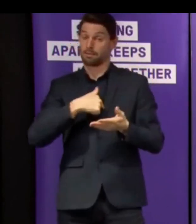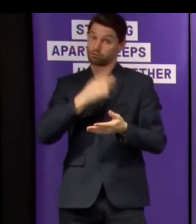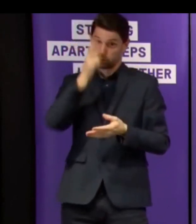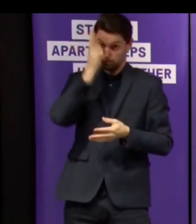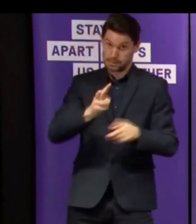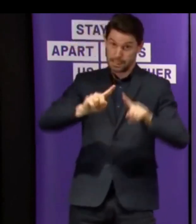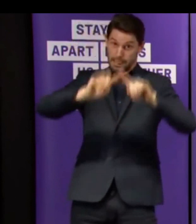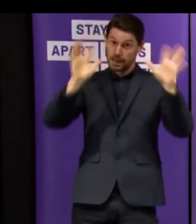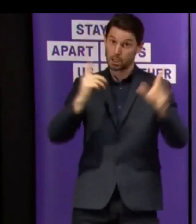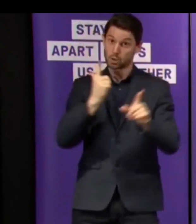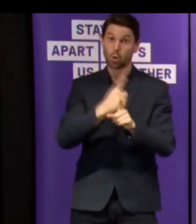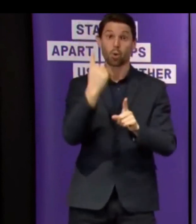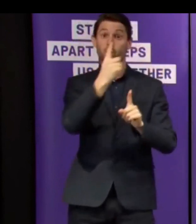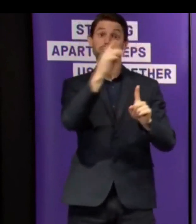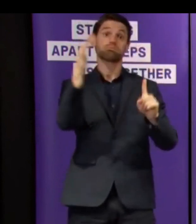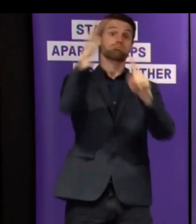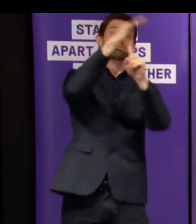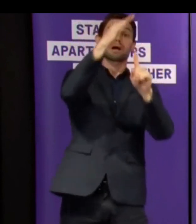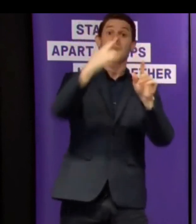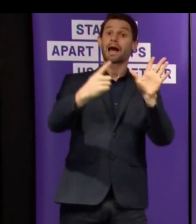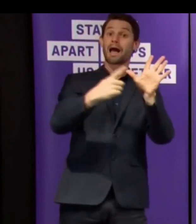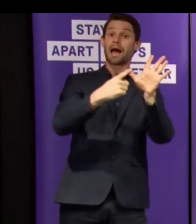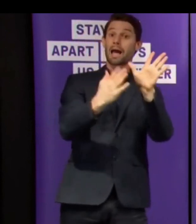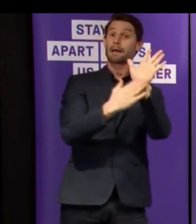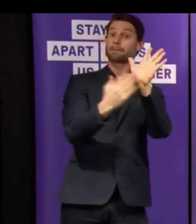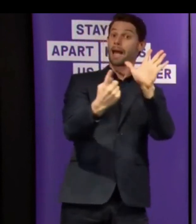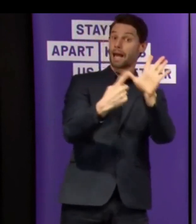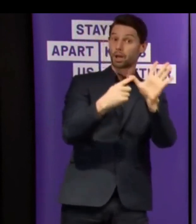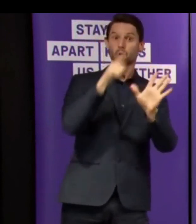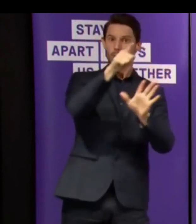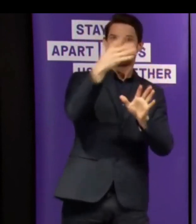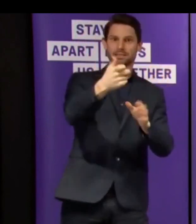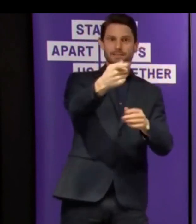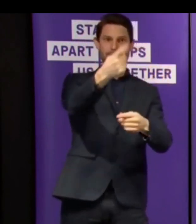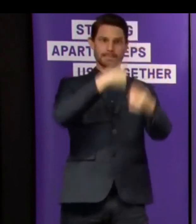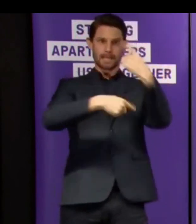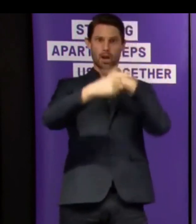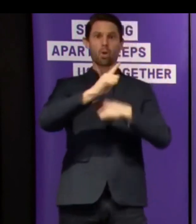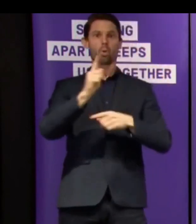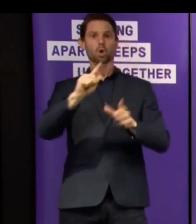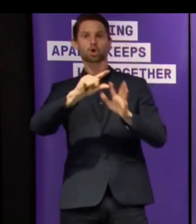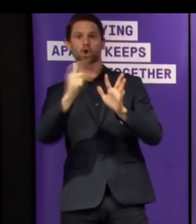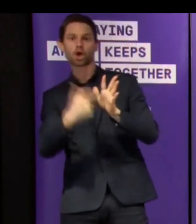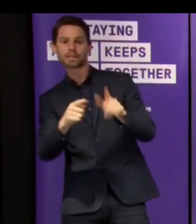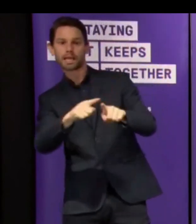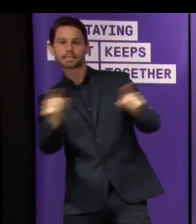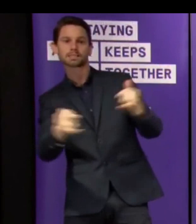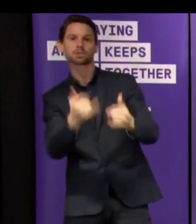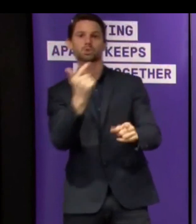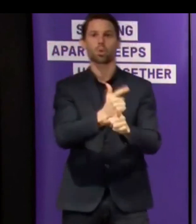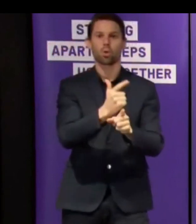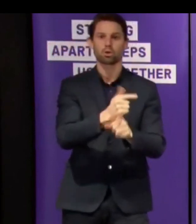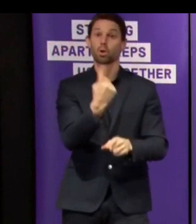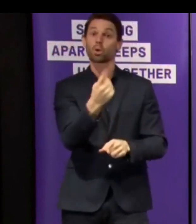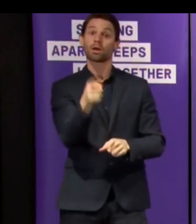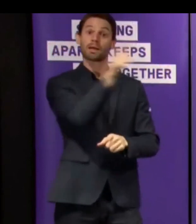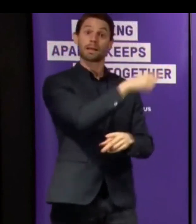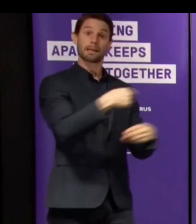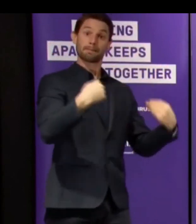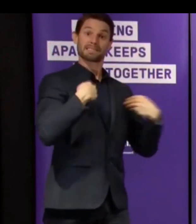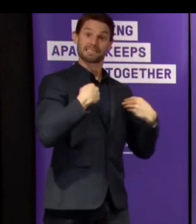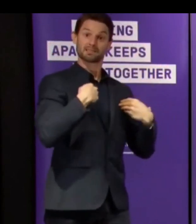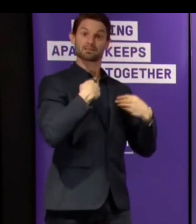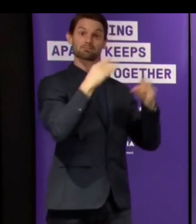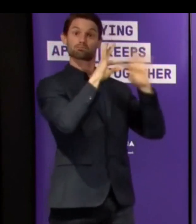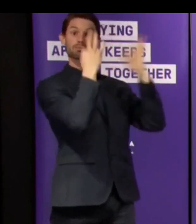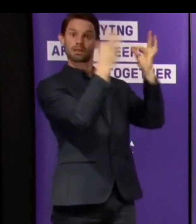If you're the head of the AMA, then you're there to put forward the views of doctors to represent your members as you see fit. If you're the head of the Business Council, then you're there to